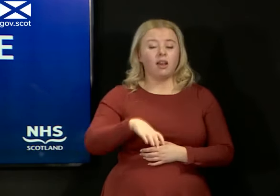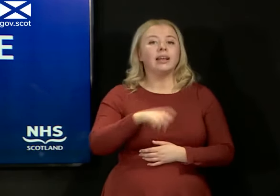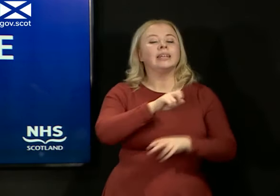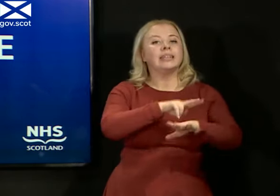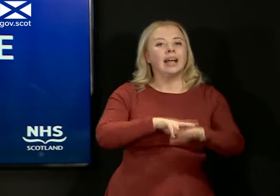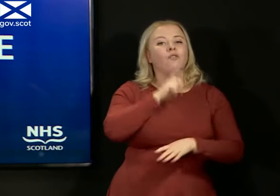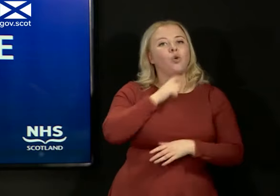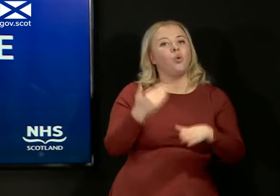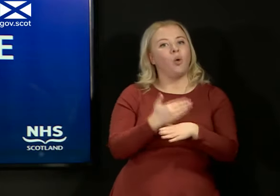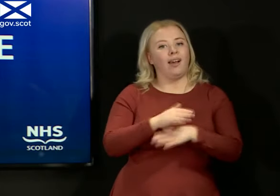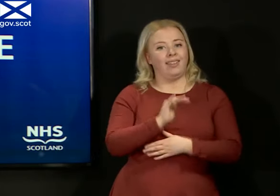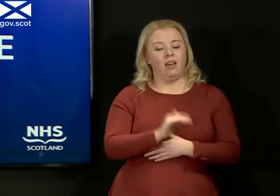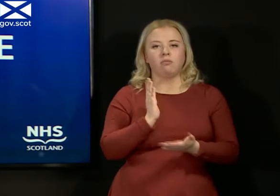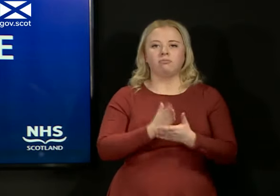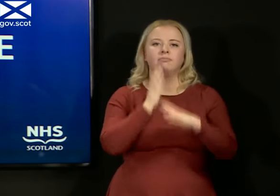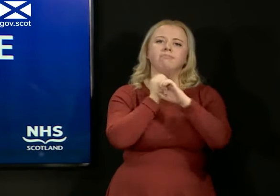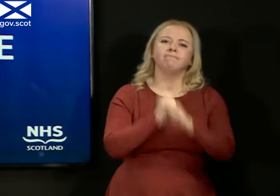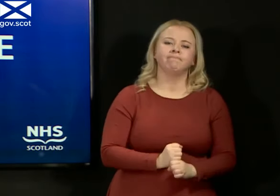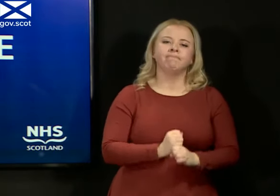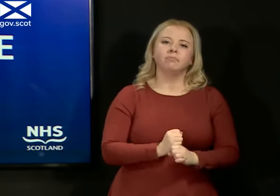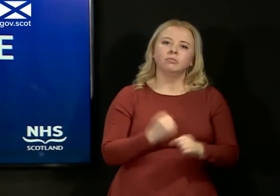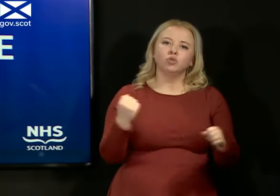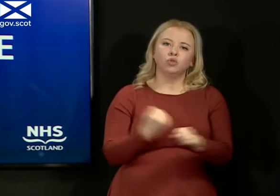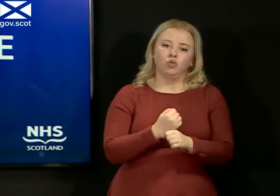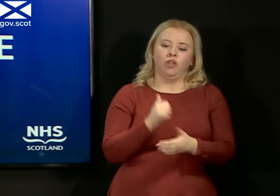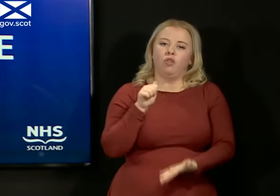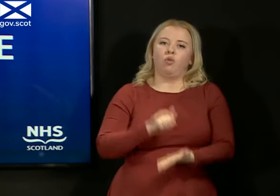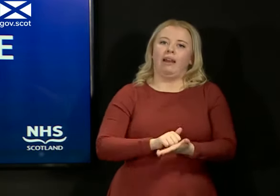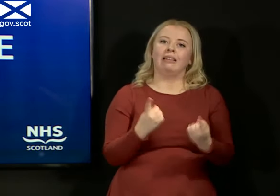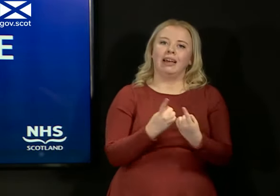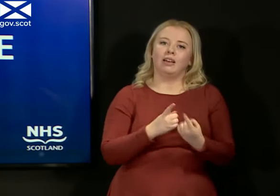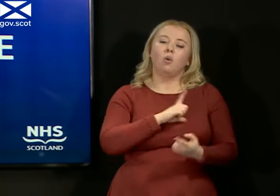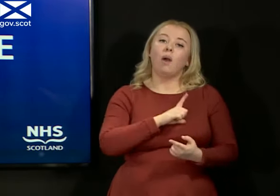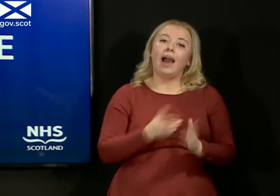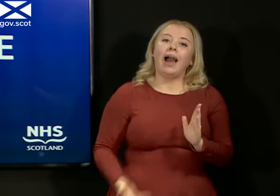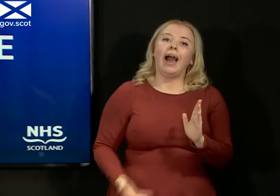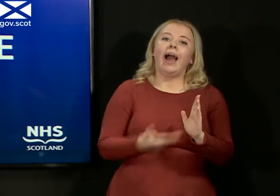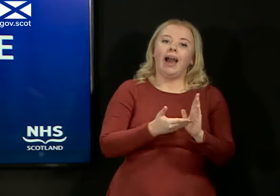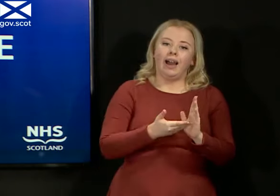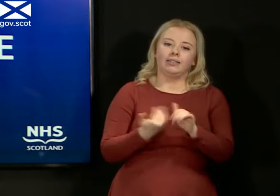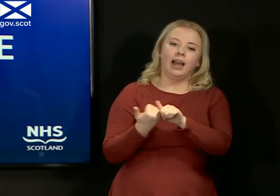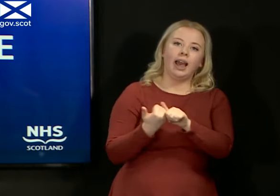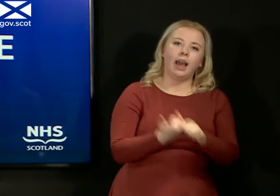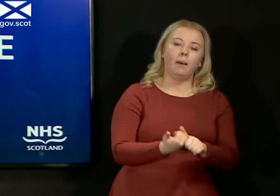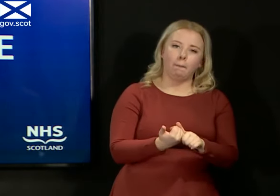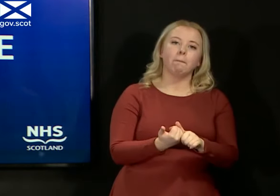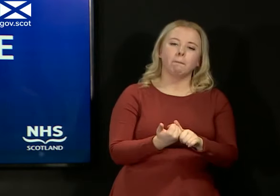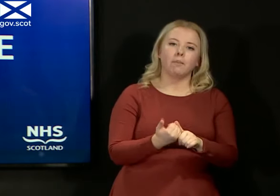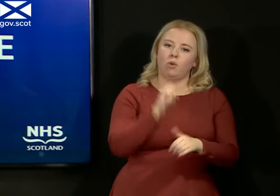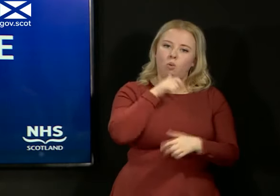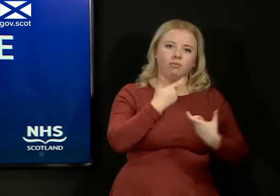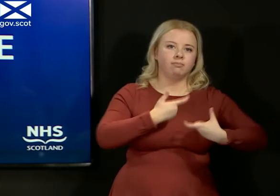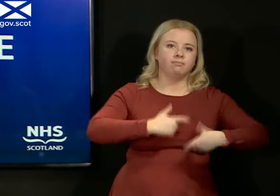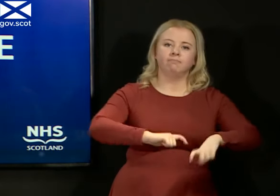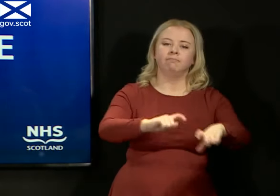work there are very committed to doing the right thing so we have supplemented that and we will continue to do